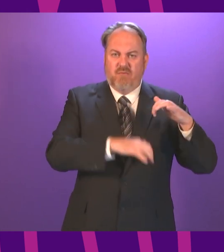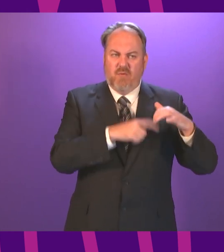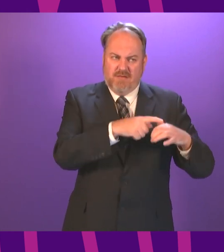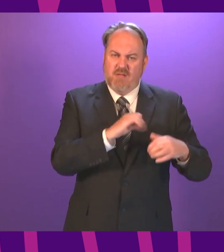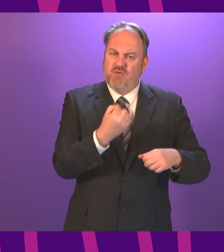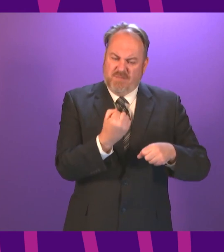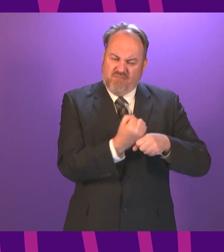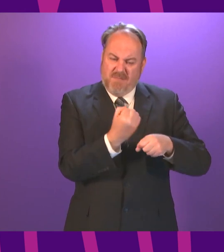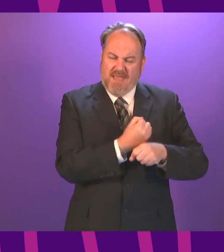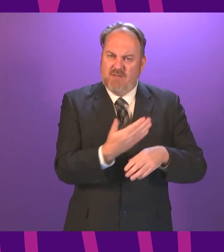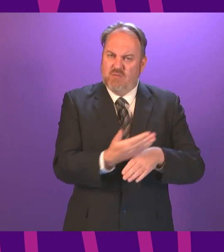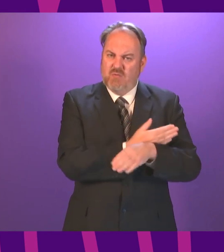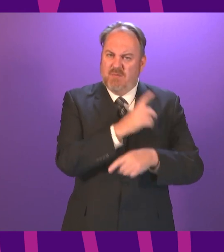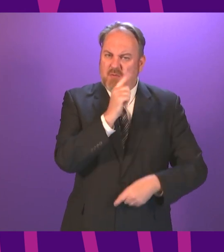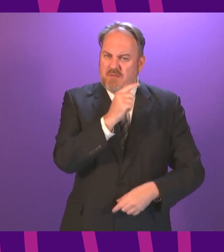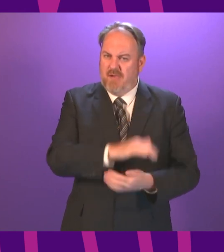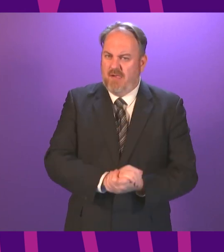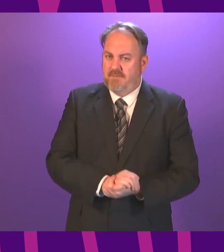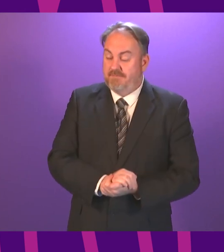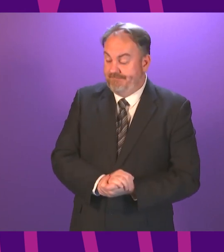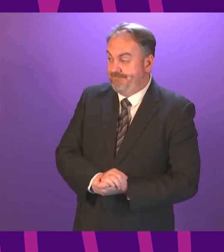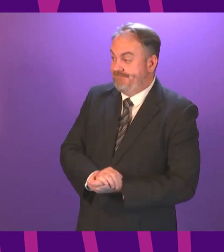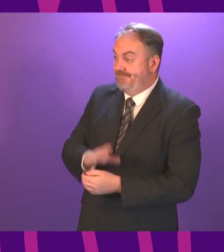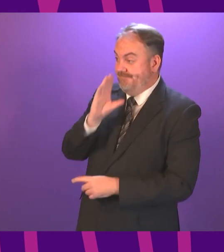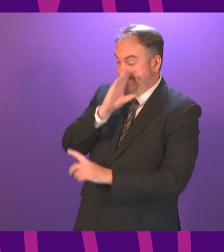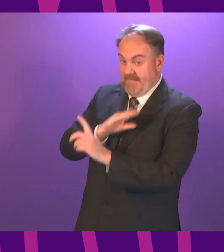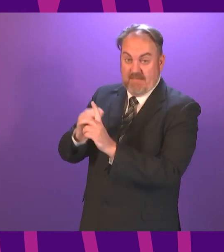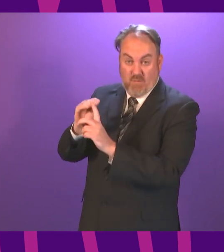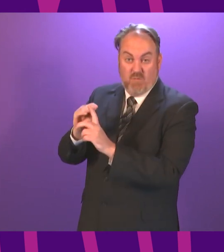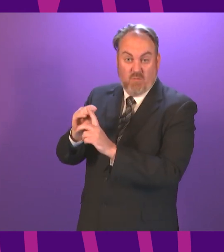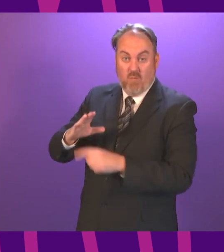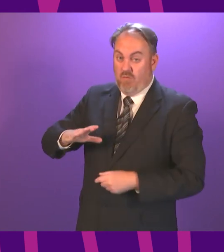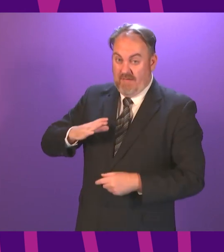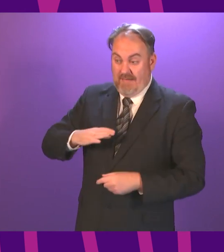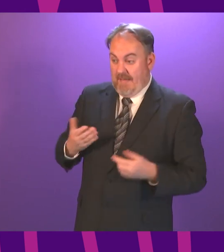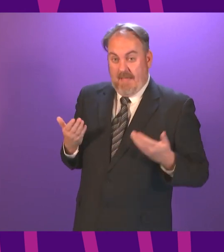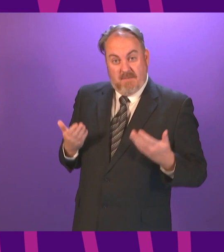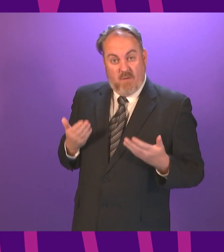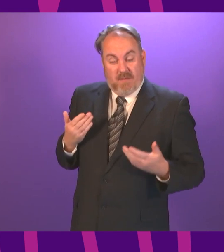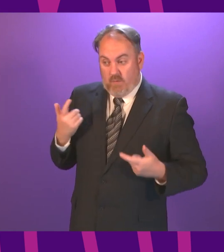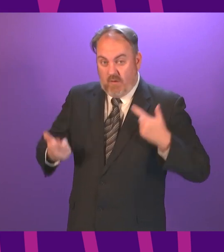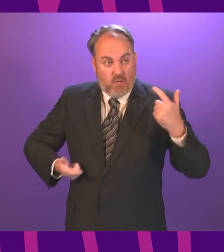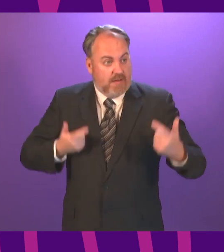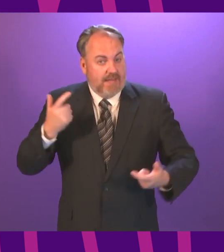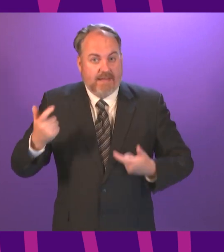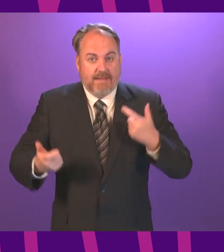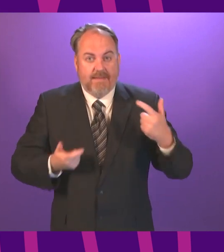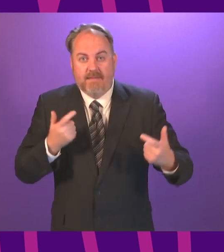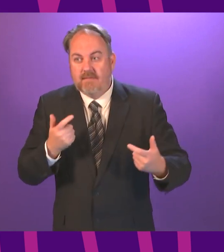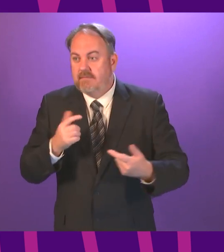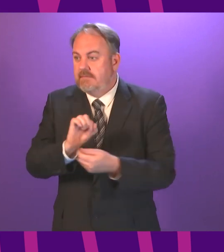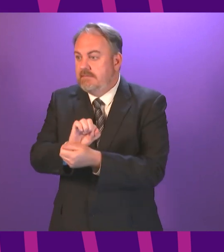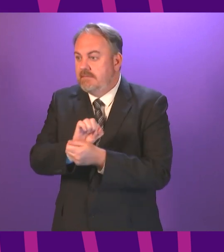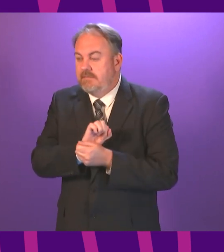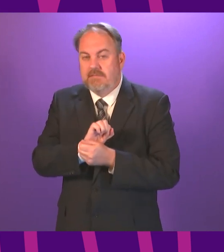Graham Day. As I said earlier to Dr Allen, we are actively looking at accessing